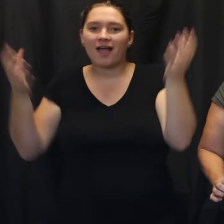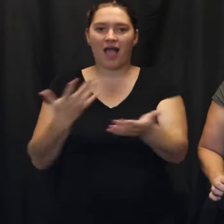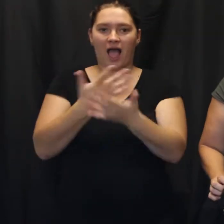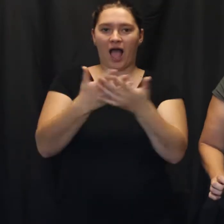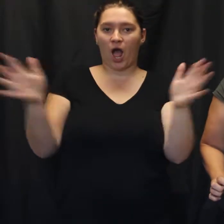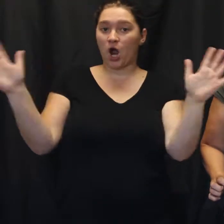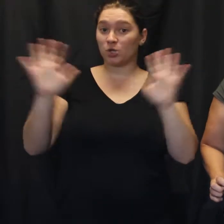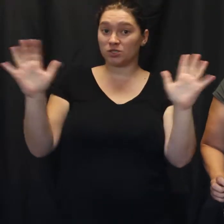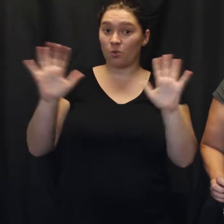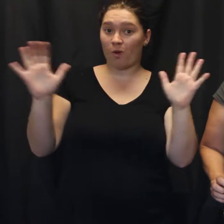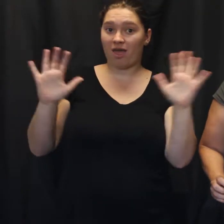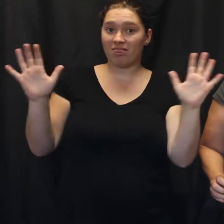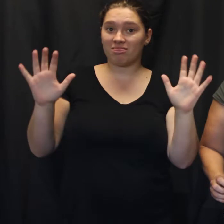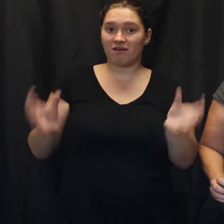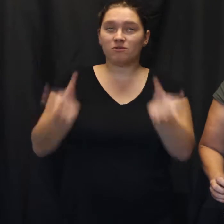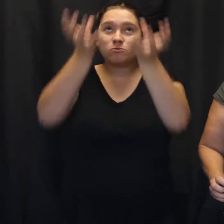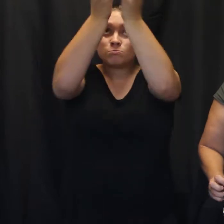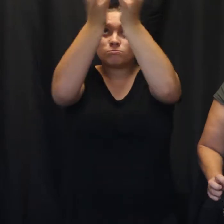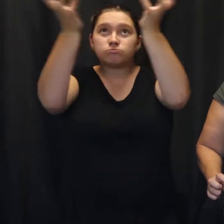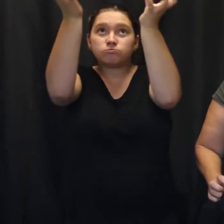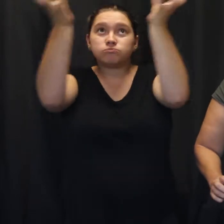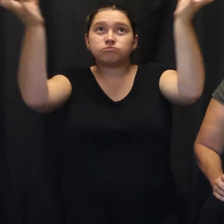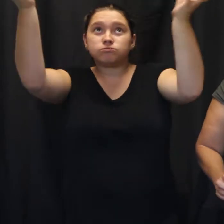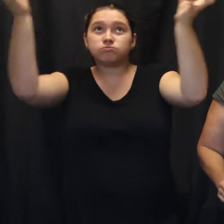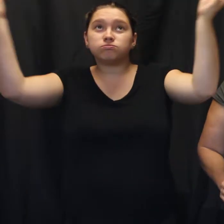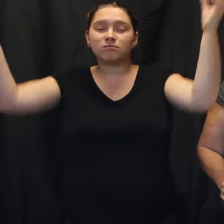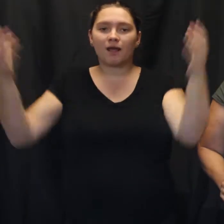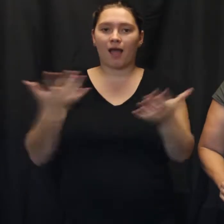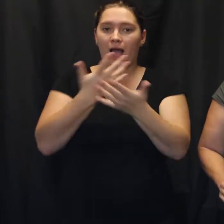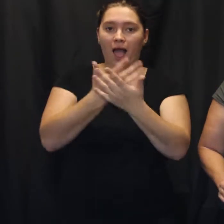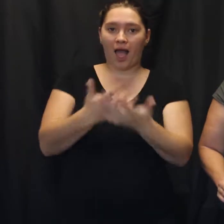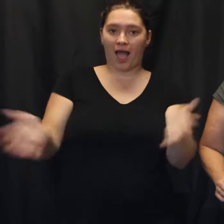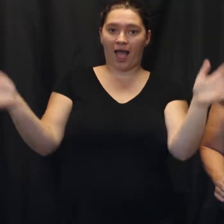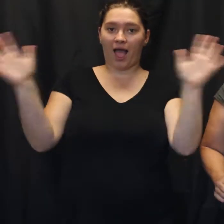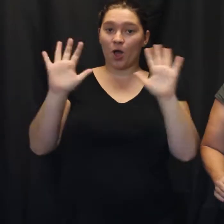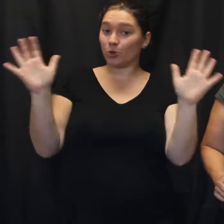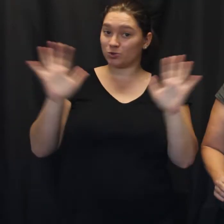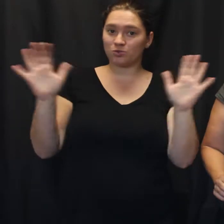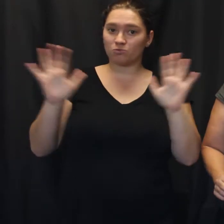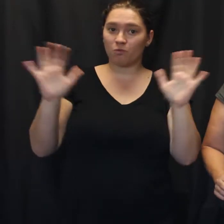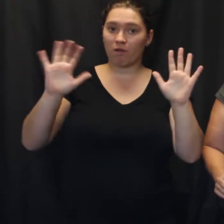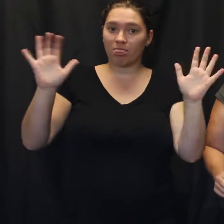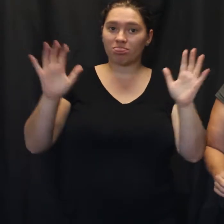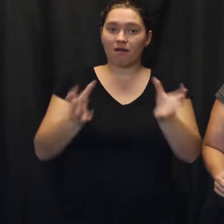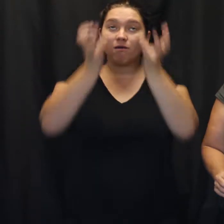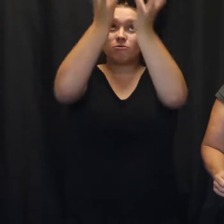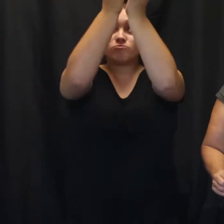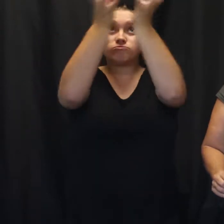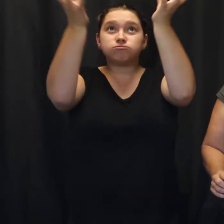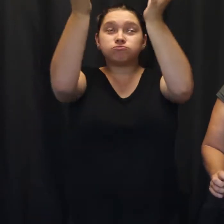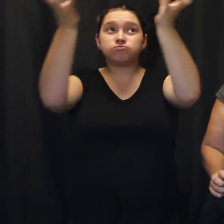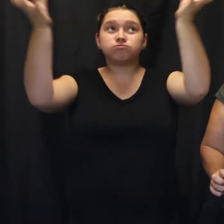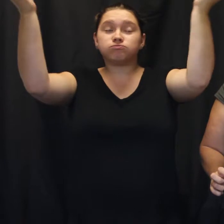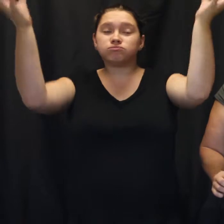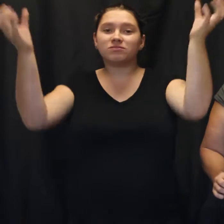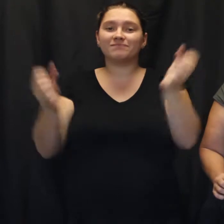How's the weather? It's cloudy. How's the weather? It's cloudy.